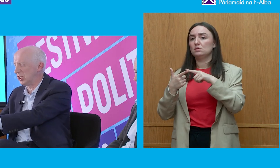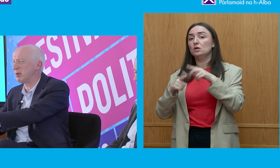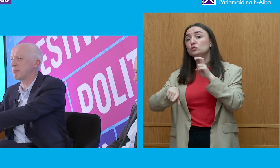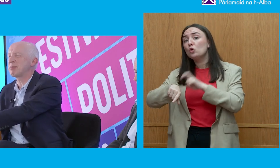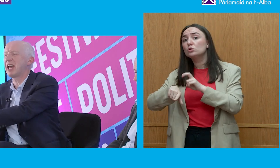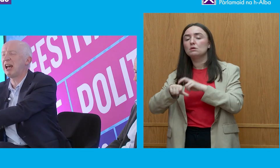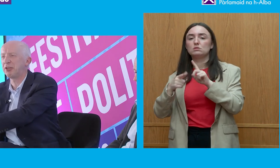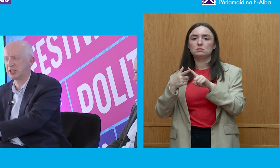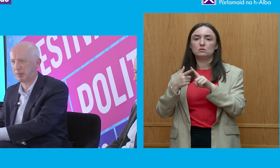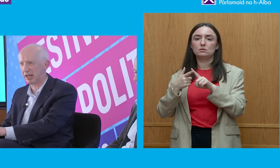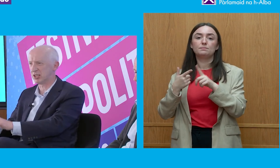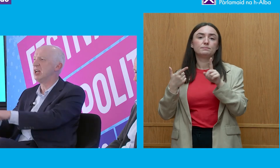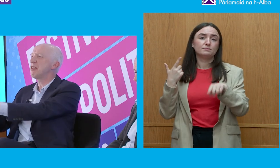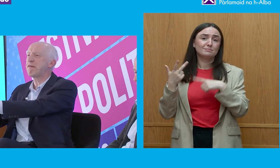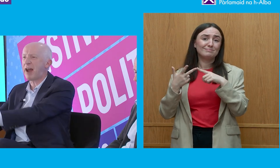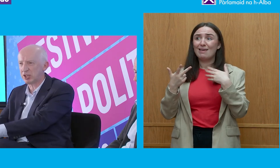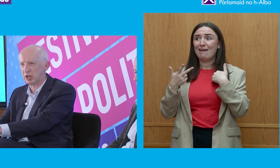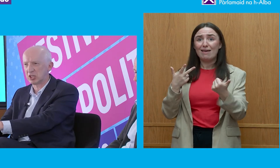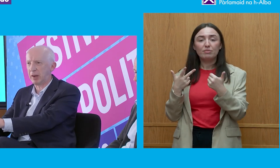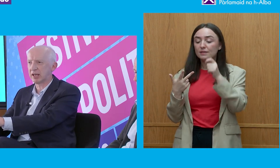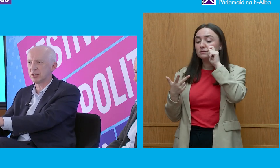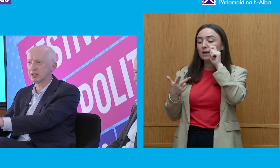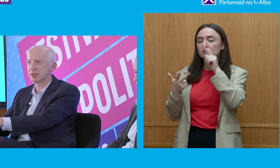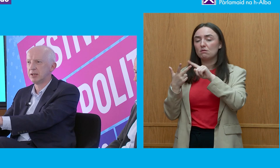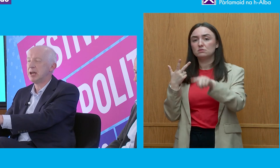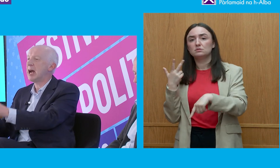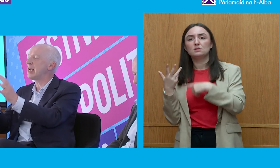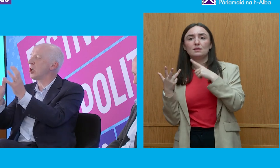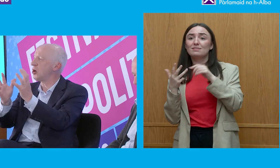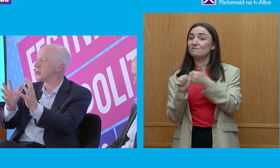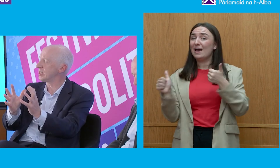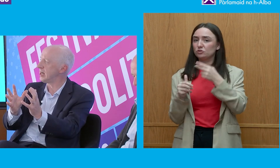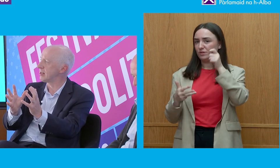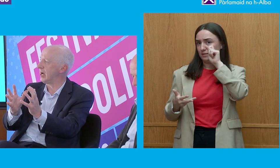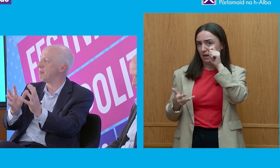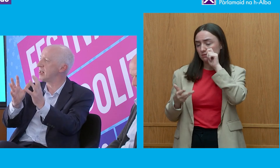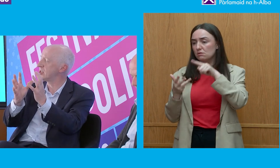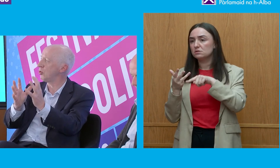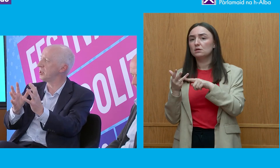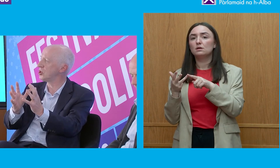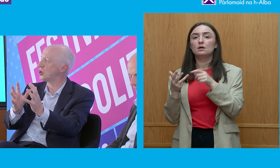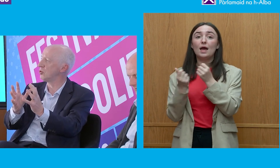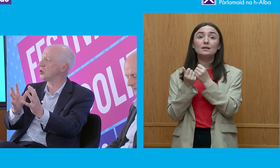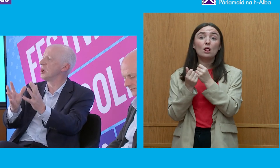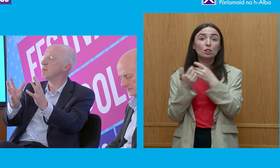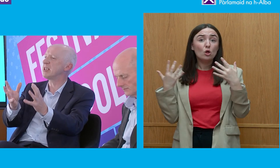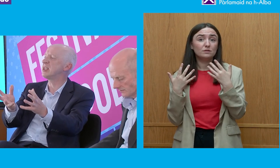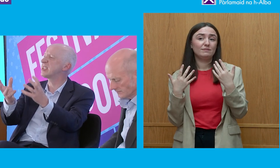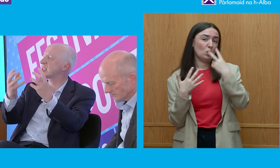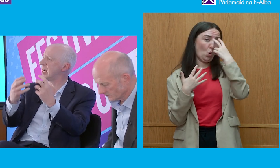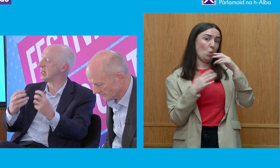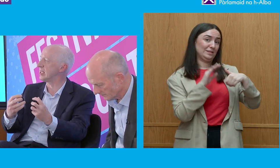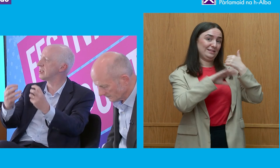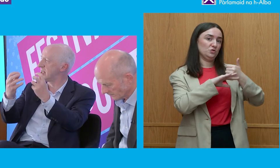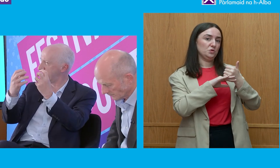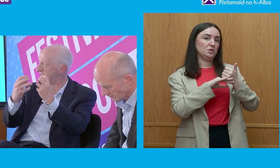doctors originally but the perhaps the health inspectors the factory inspectors and alongside that many of these old institutions managed to